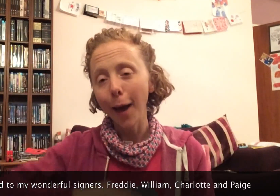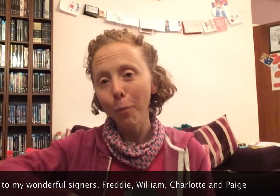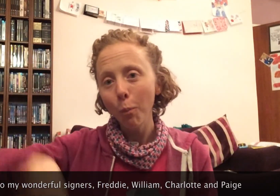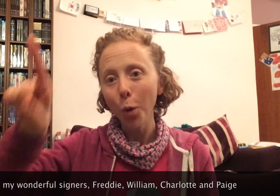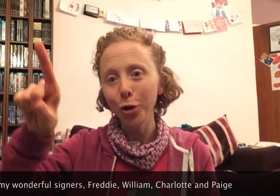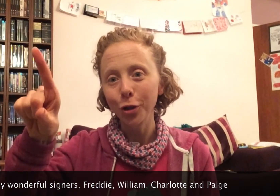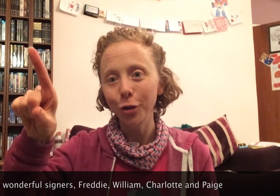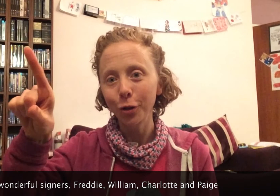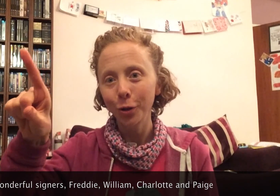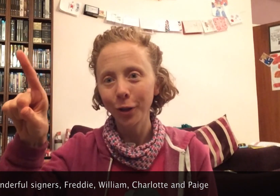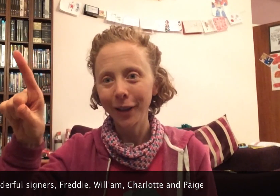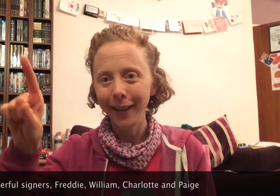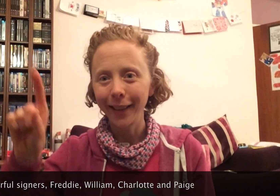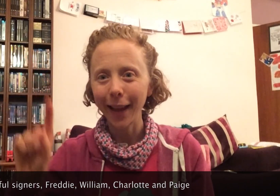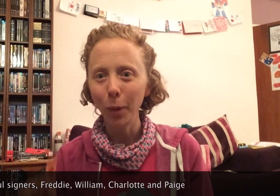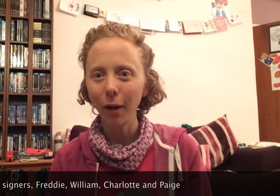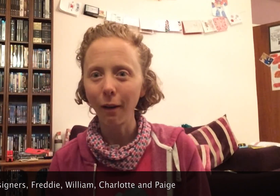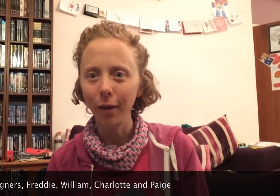and whoosh, they were gone.